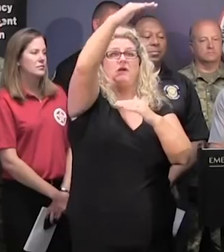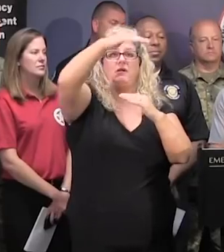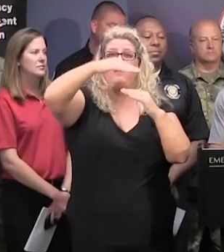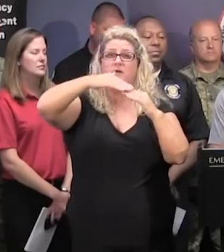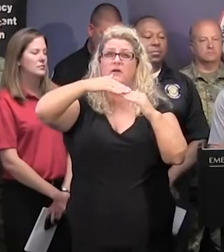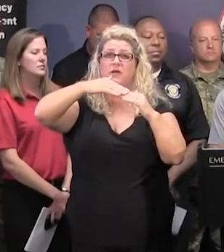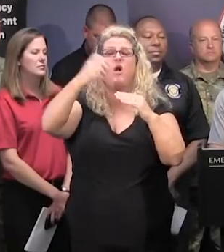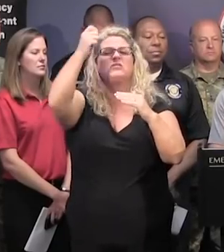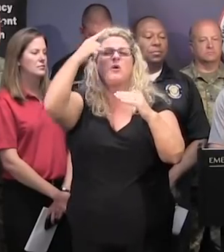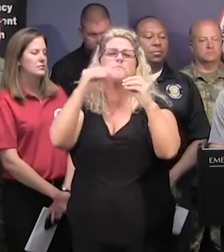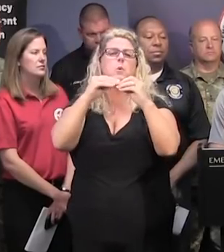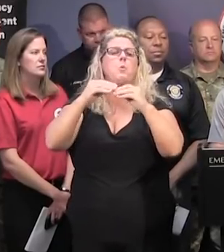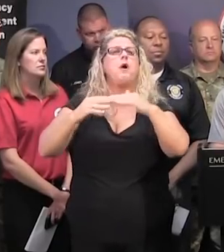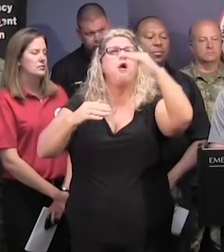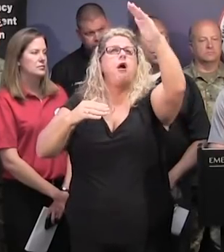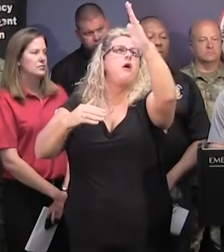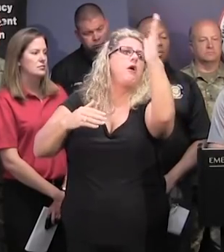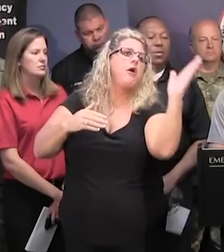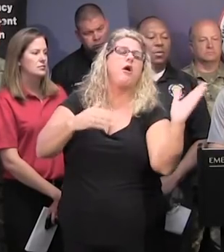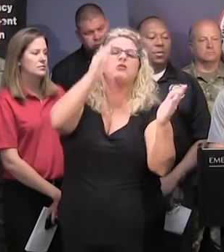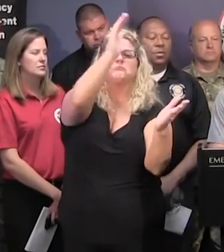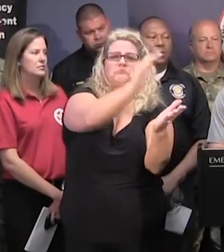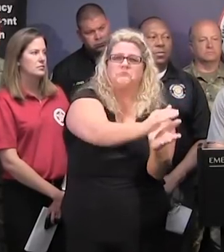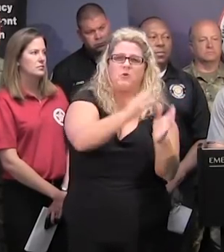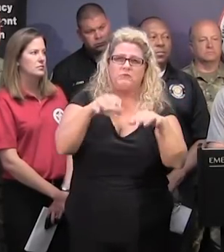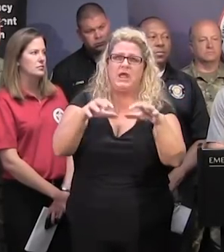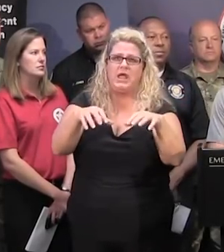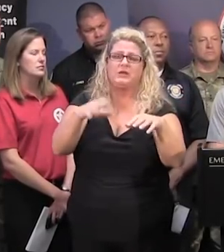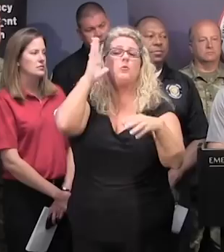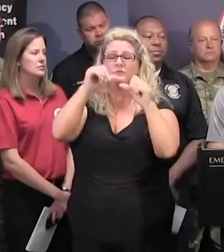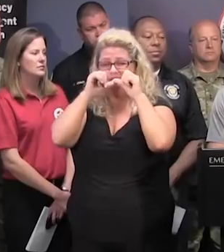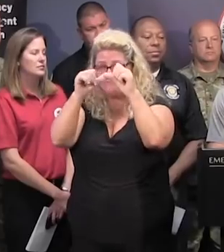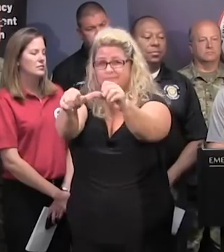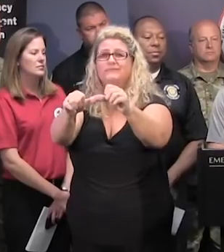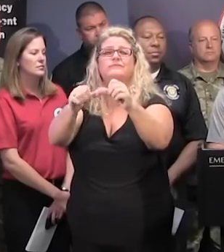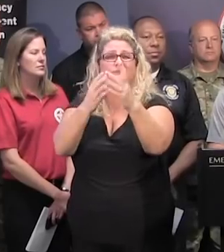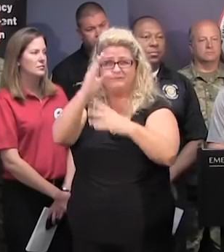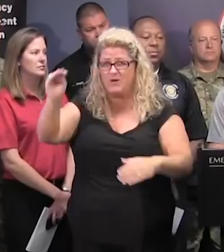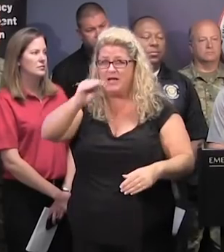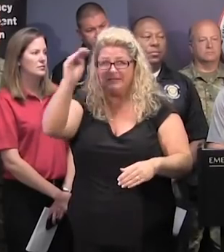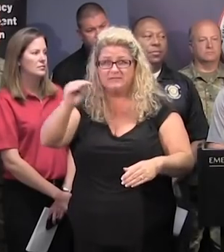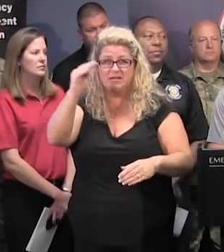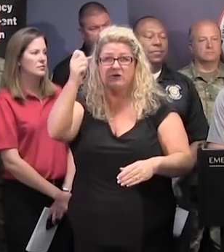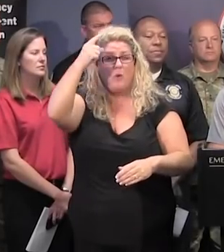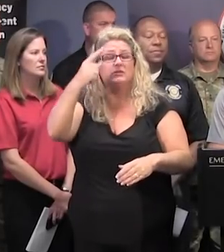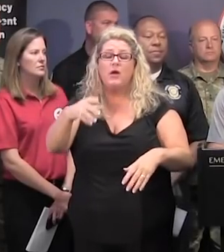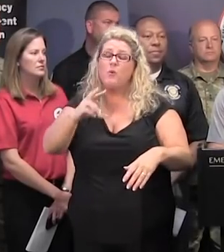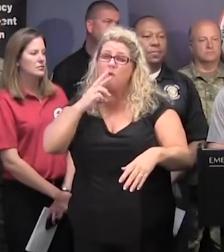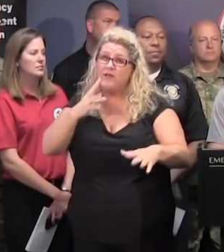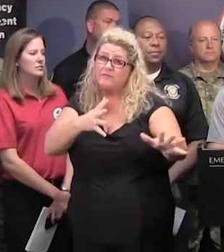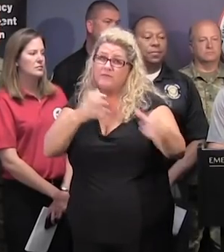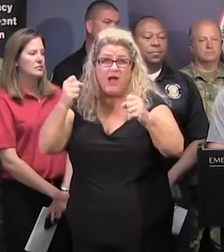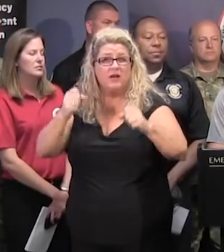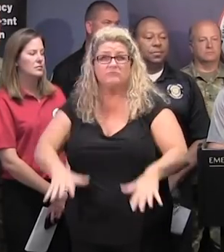to the south of there. The heavy rain potential will persist into Monday, and given these rainfall totals, flash flooding is likely.